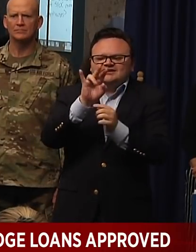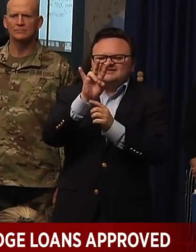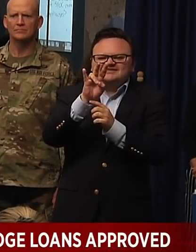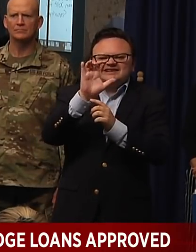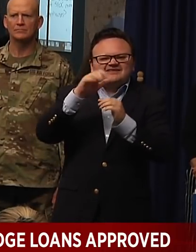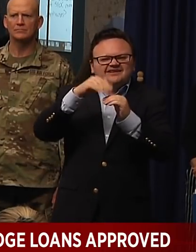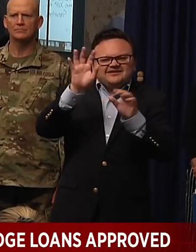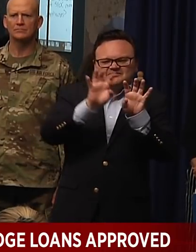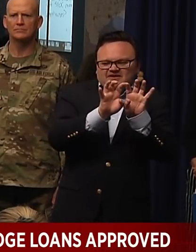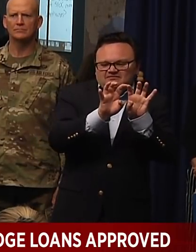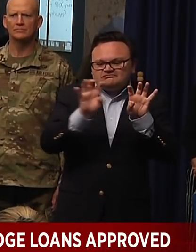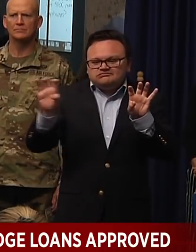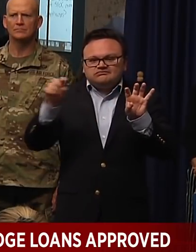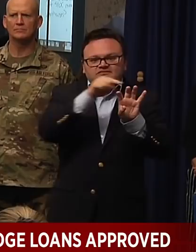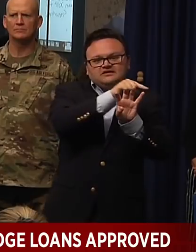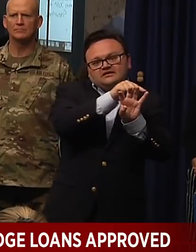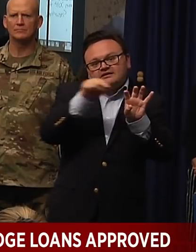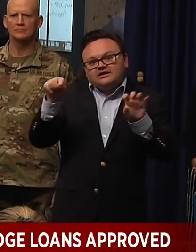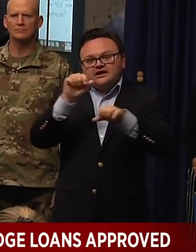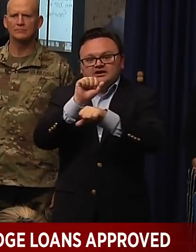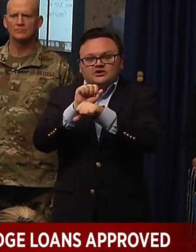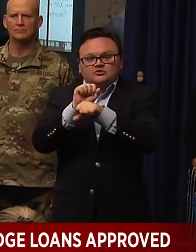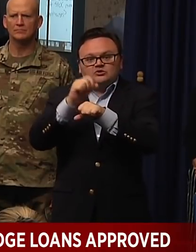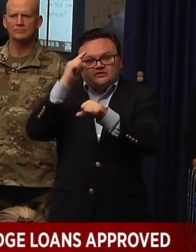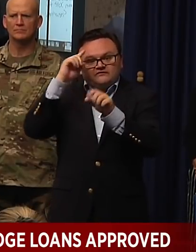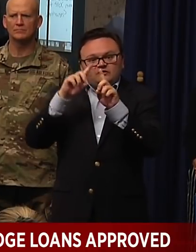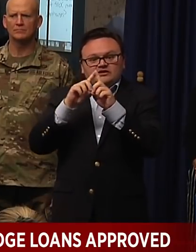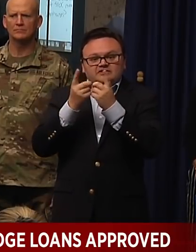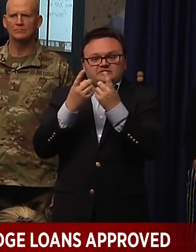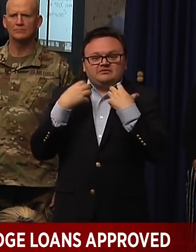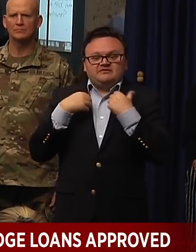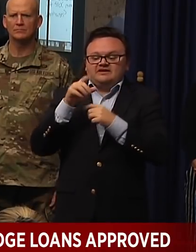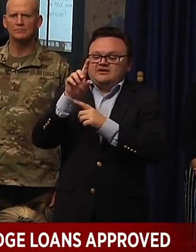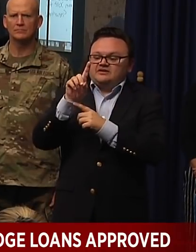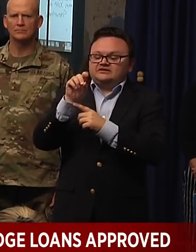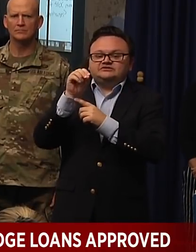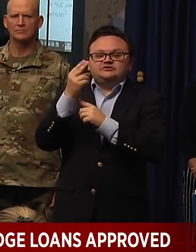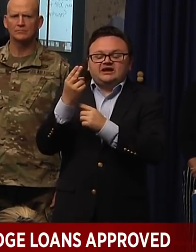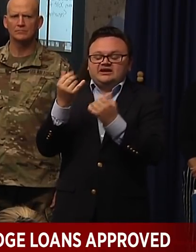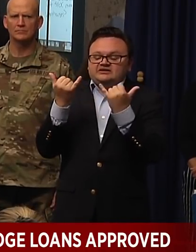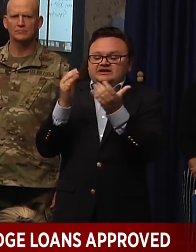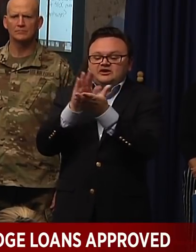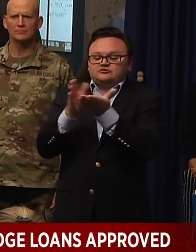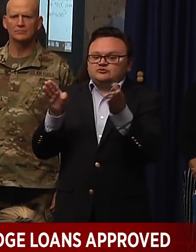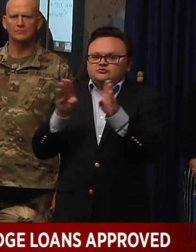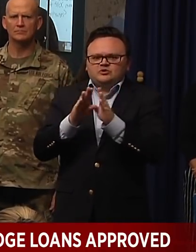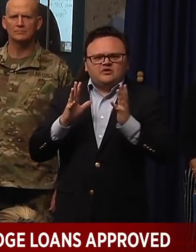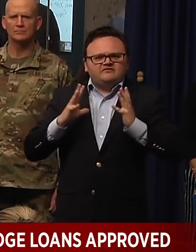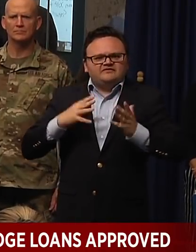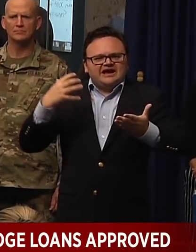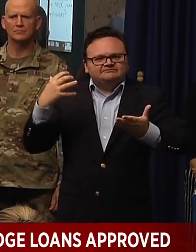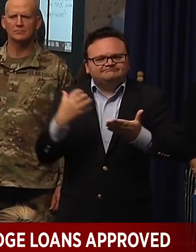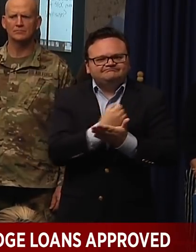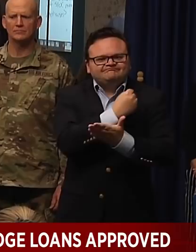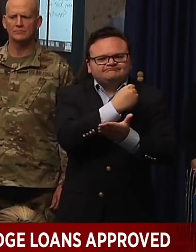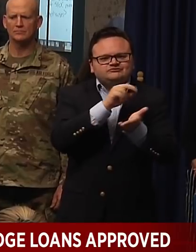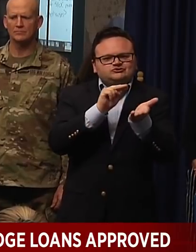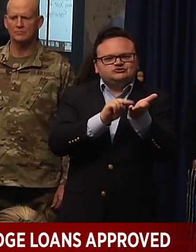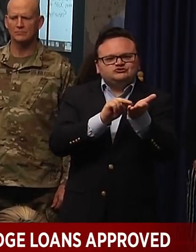DOH employees. They can be deployed in their community since school is out. And we really appreciate